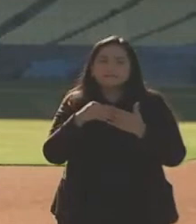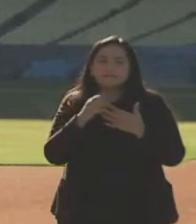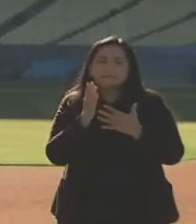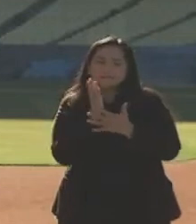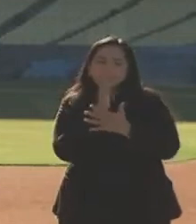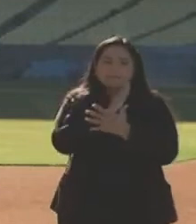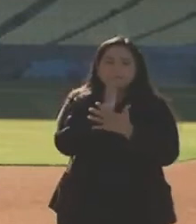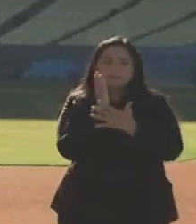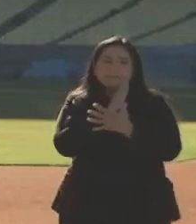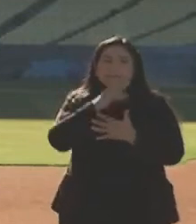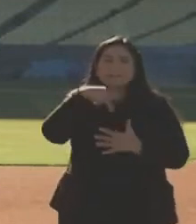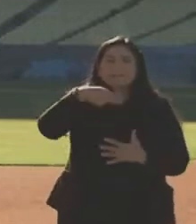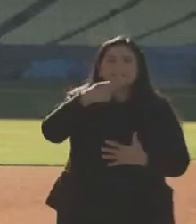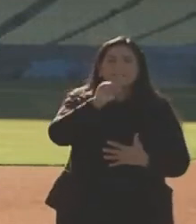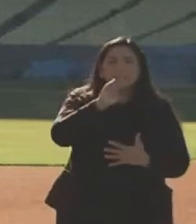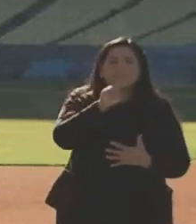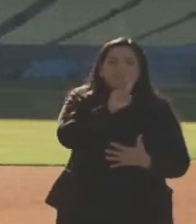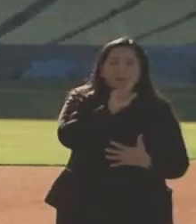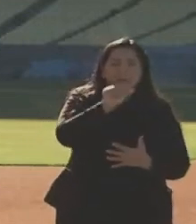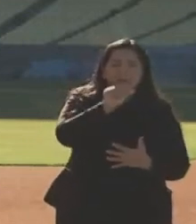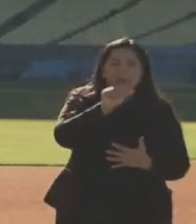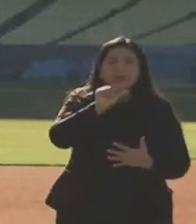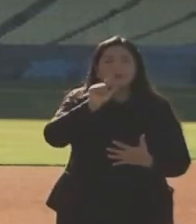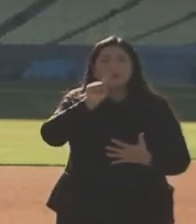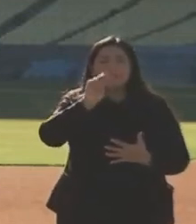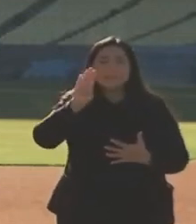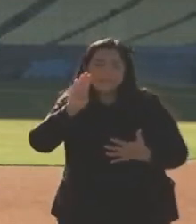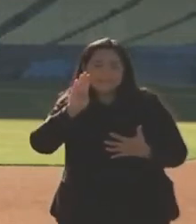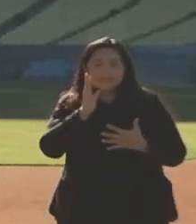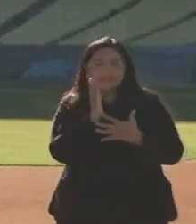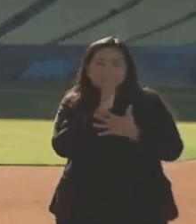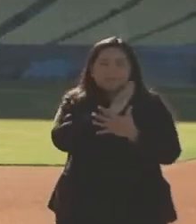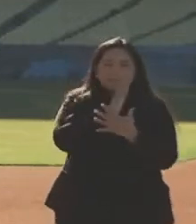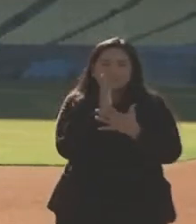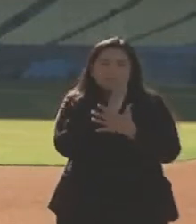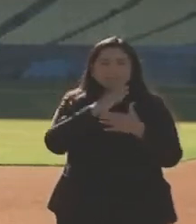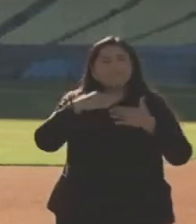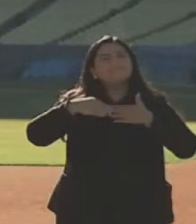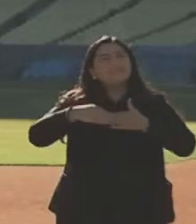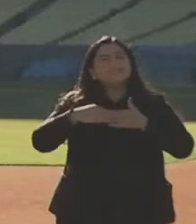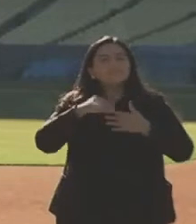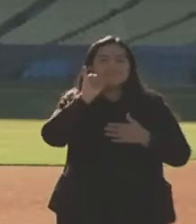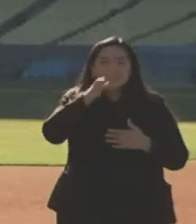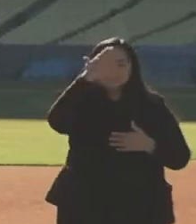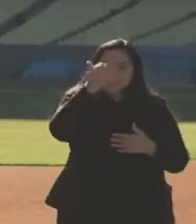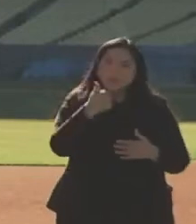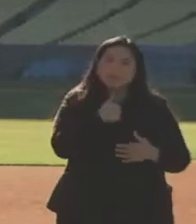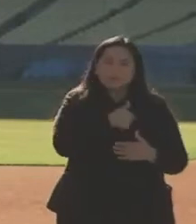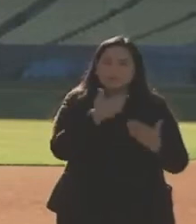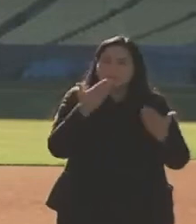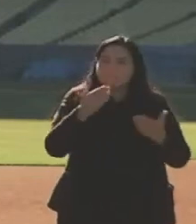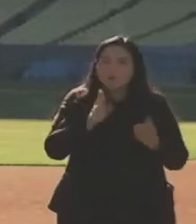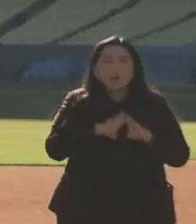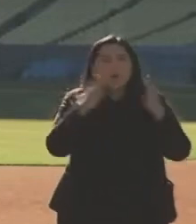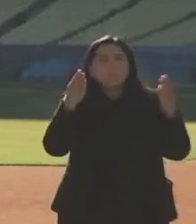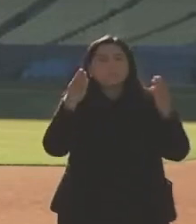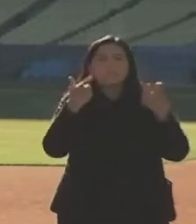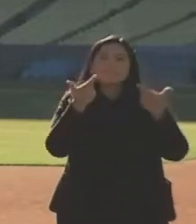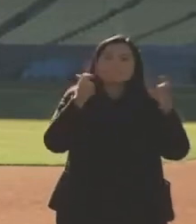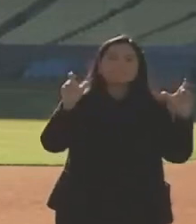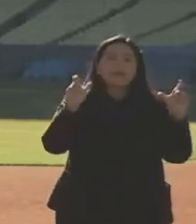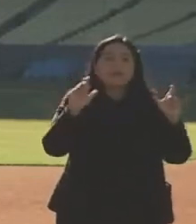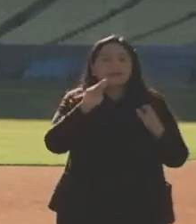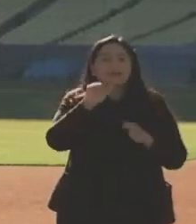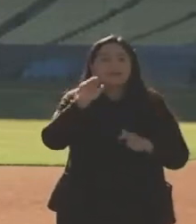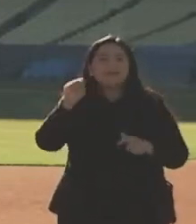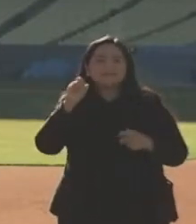1A and phase 1B, tier 1, tier 2, why we're opening these mass distribution sites, why we now have